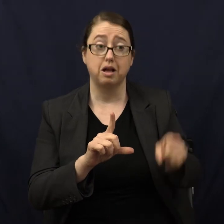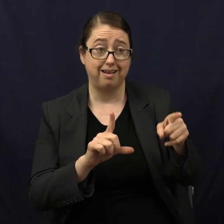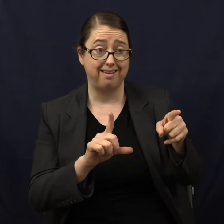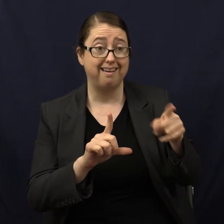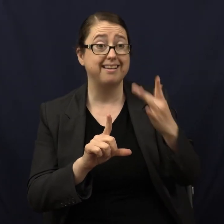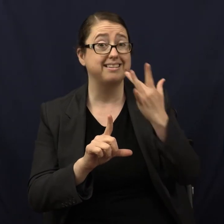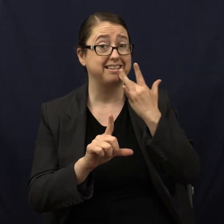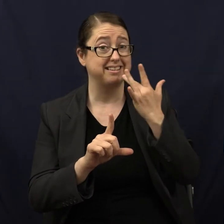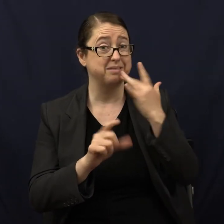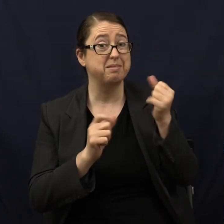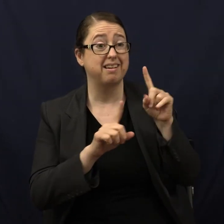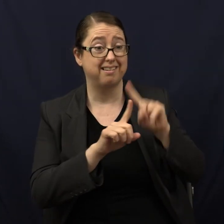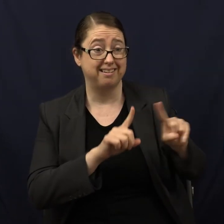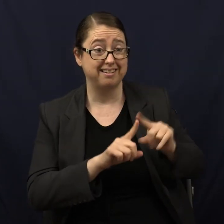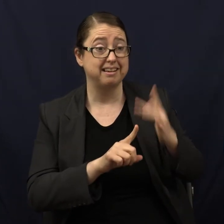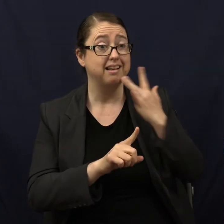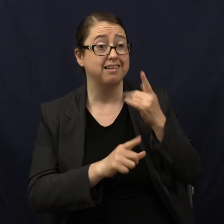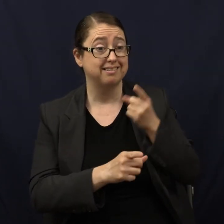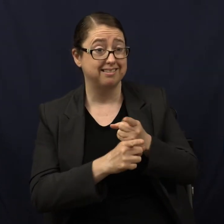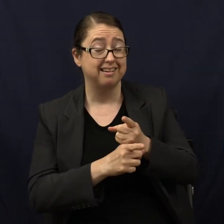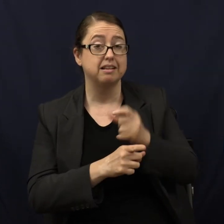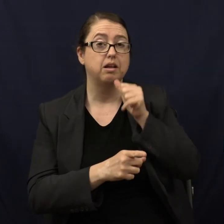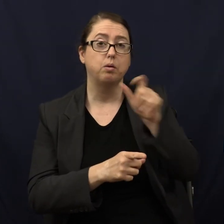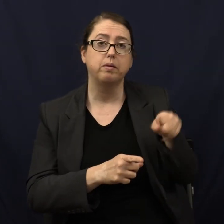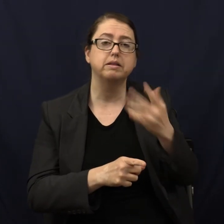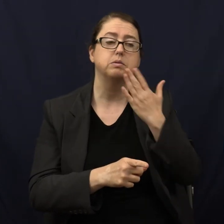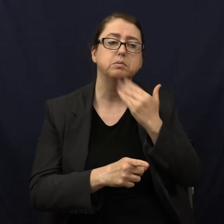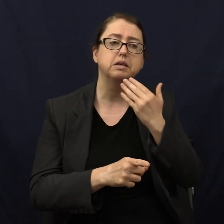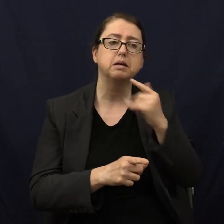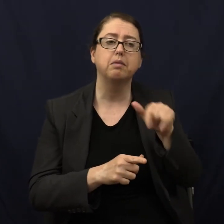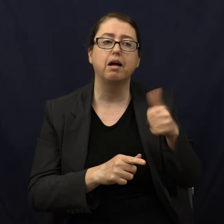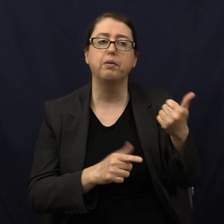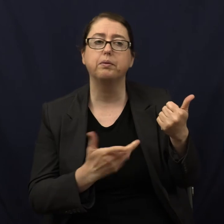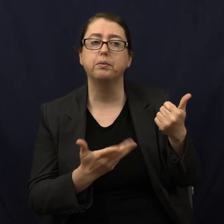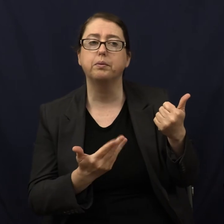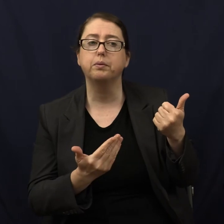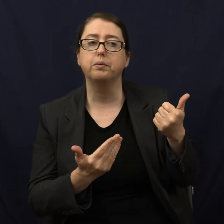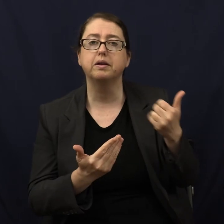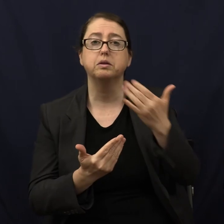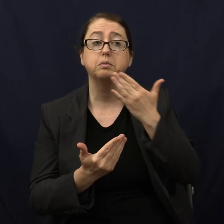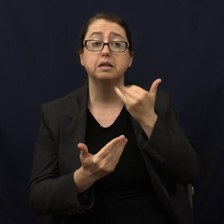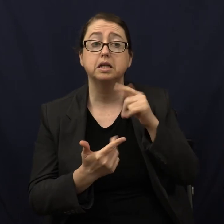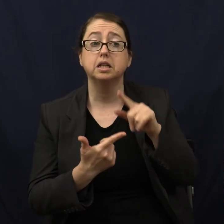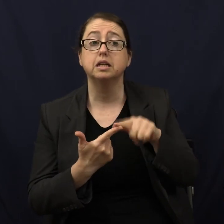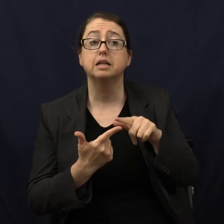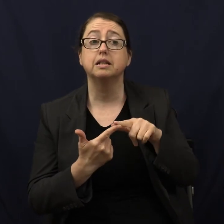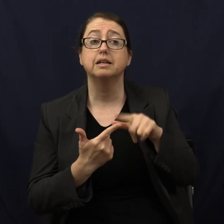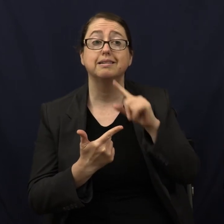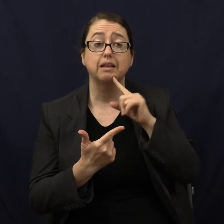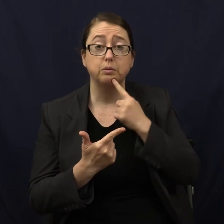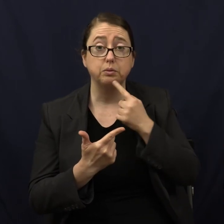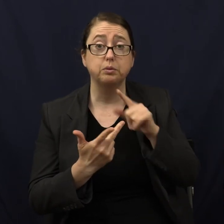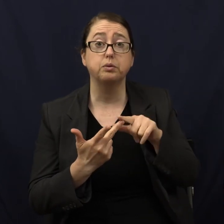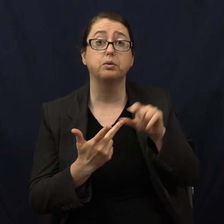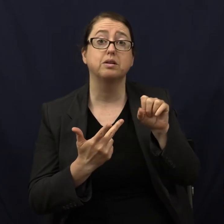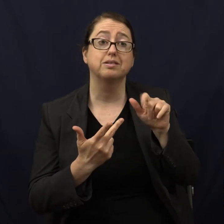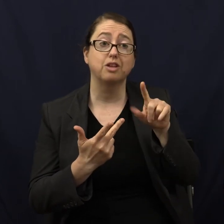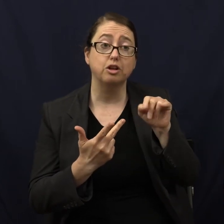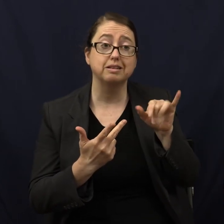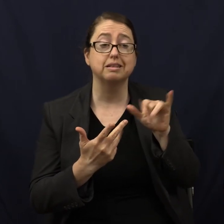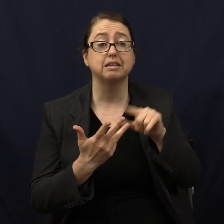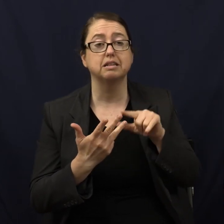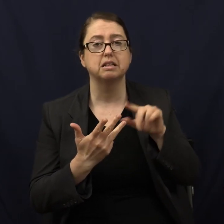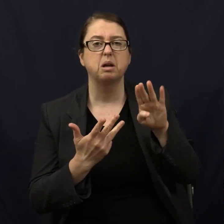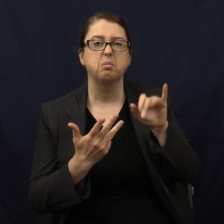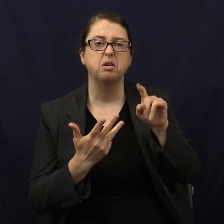Okay. Tastes. variety of tastes, right? But not just sweet. What else? Sweet, sour, salty, bitter,